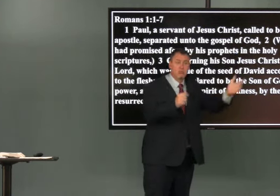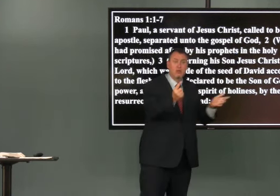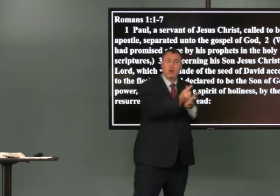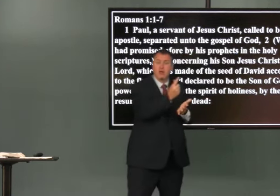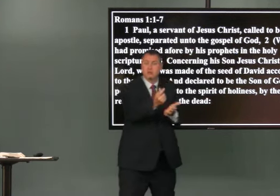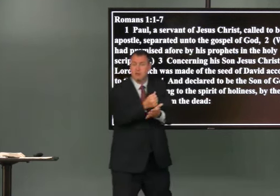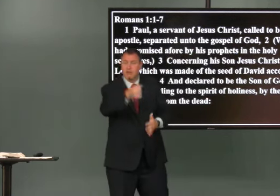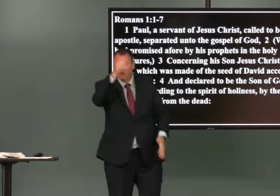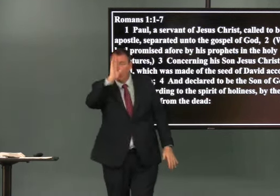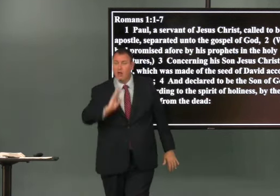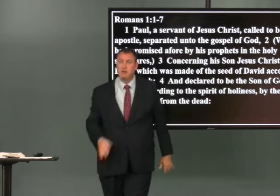gospel of god